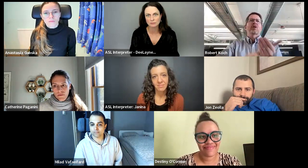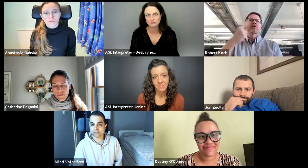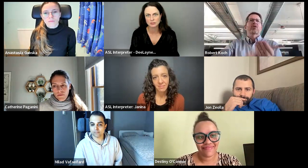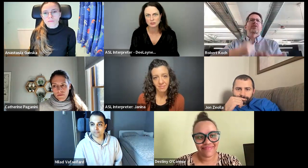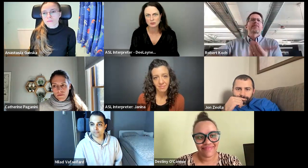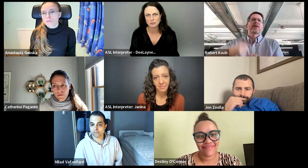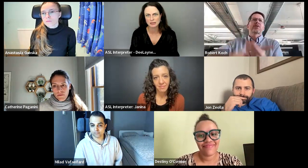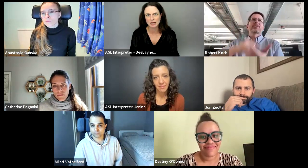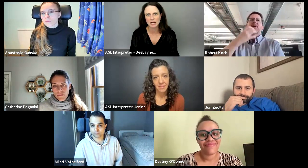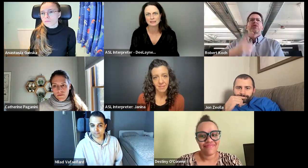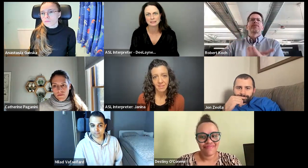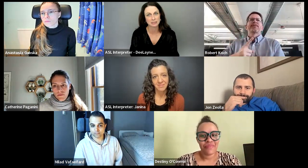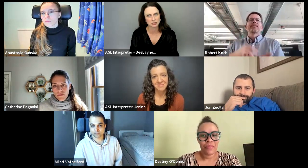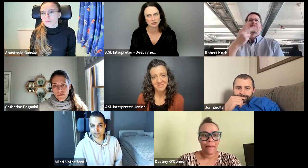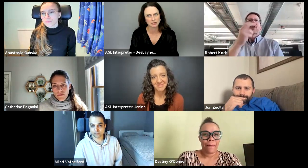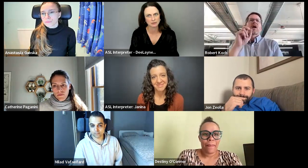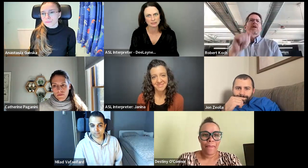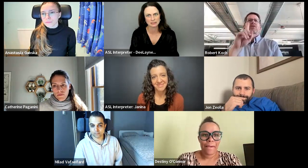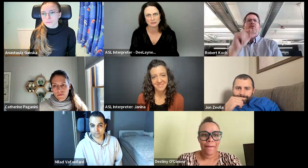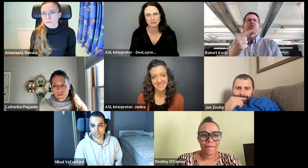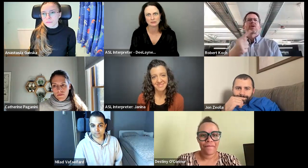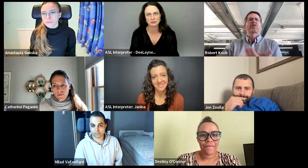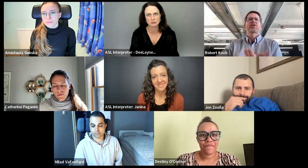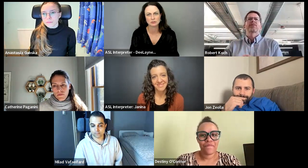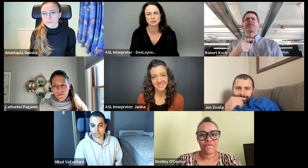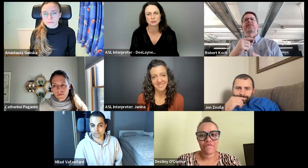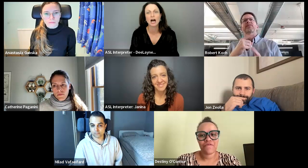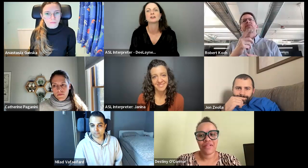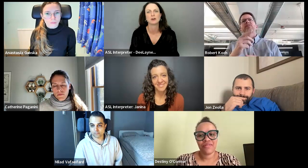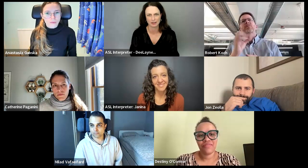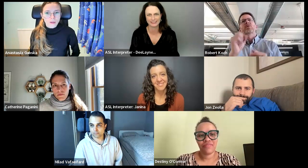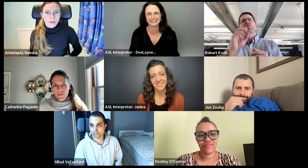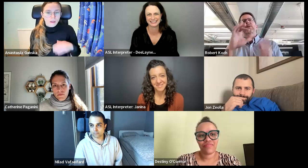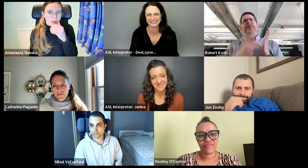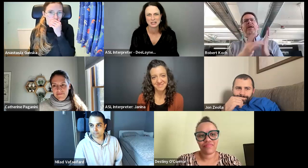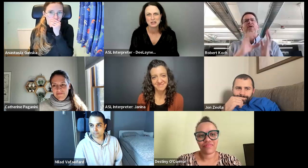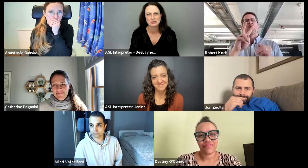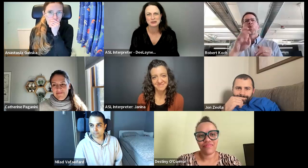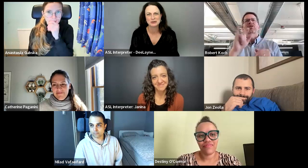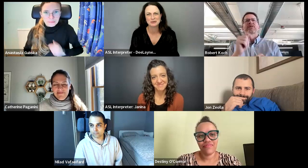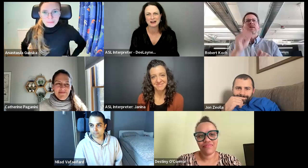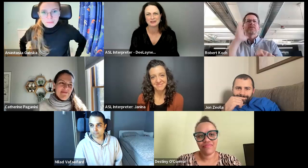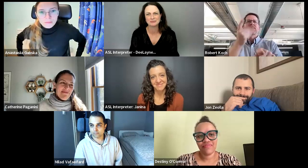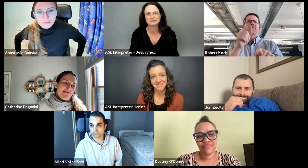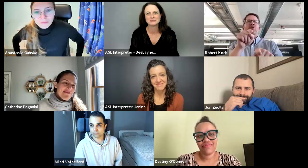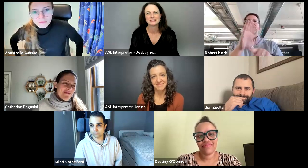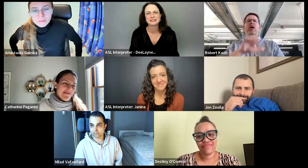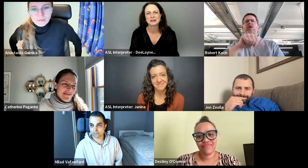where there's going to be a hot discussion on that one. It's going to be a hot dog. So,